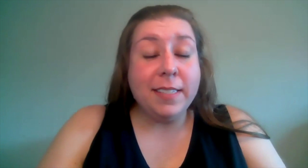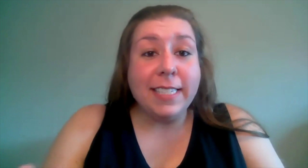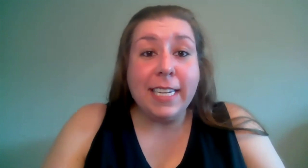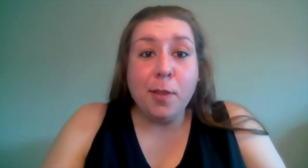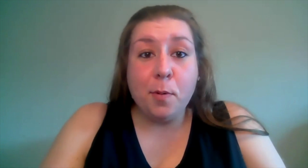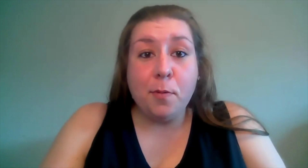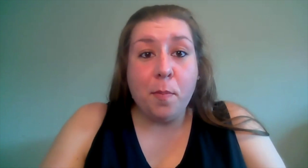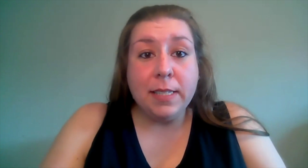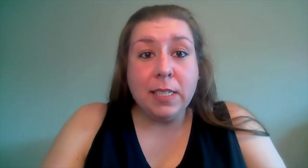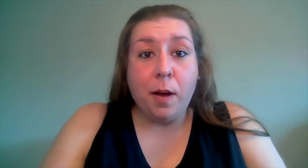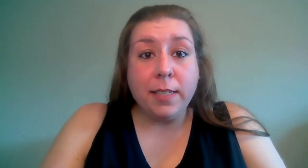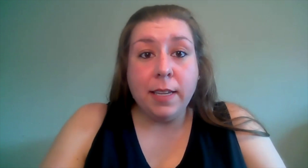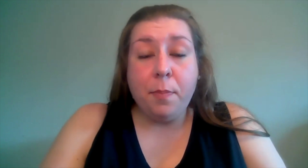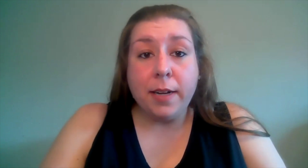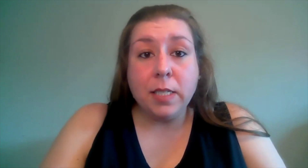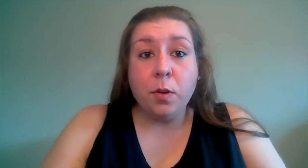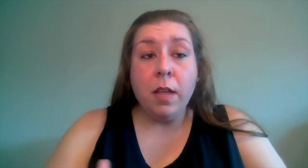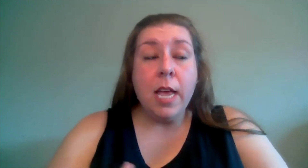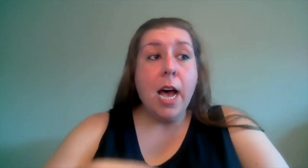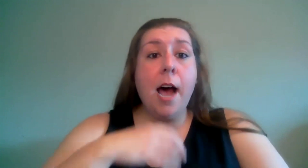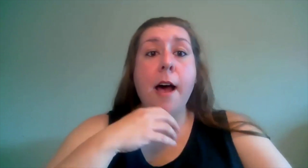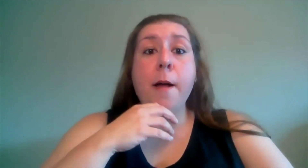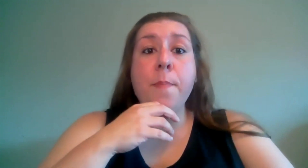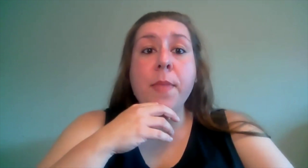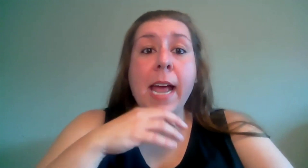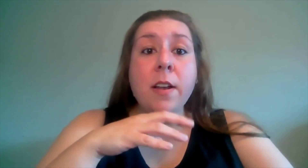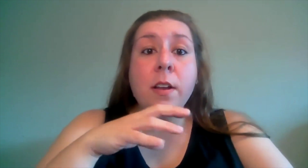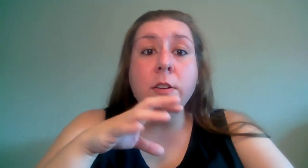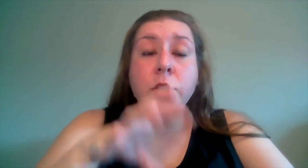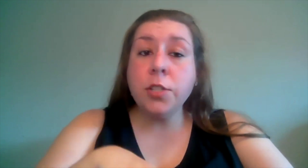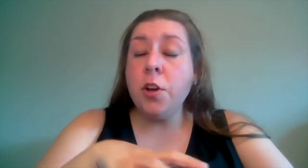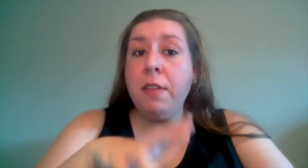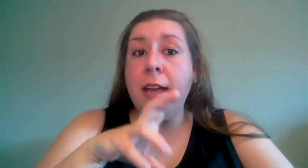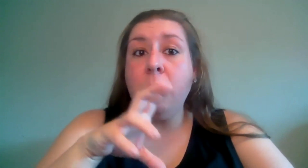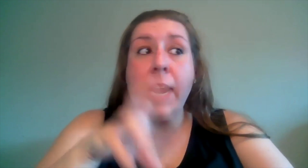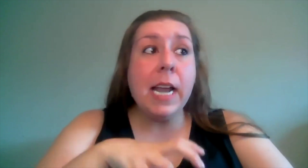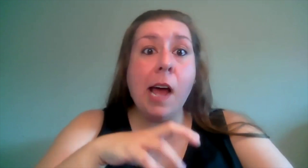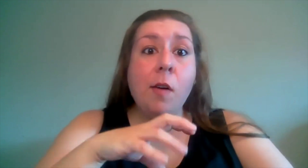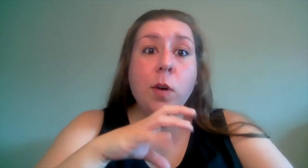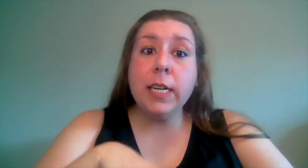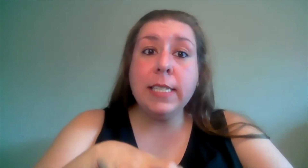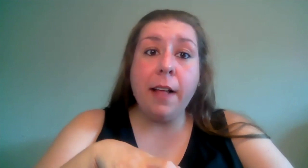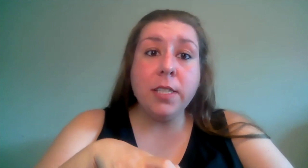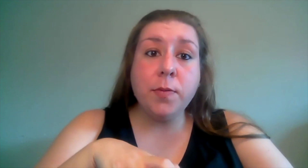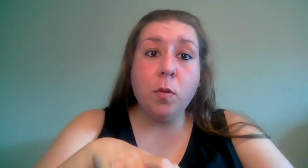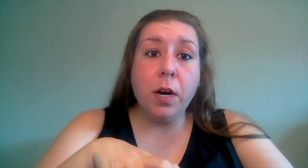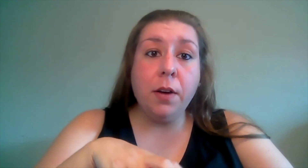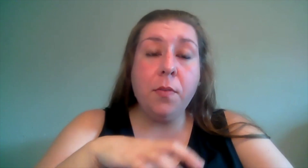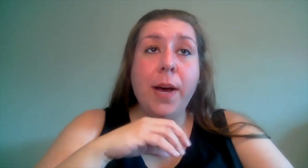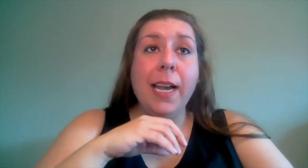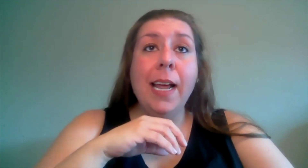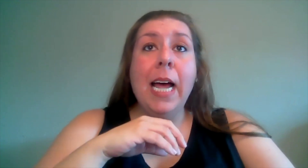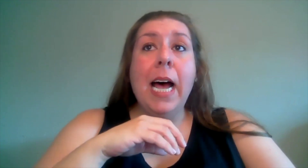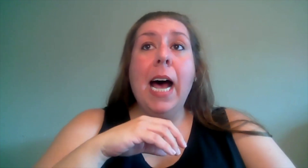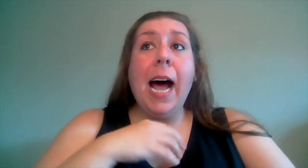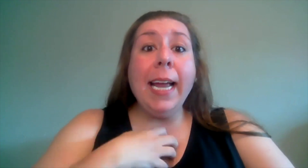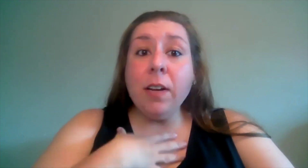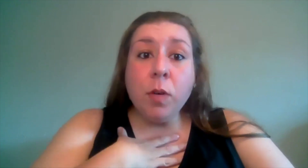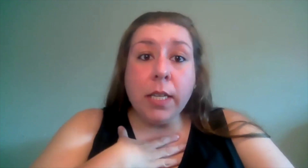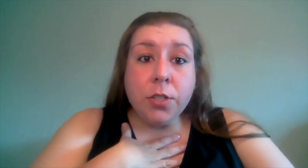see the performance as possible if possible um and just know that right now we're in dallas fort worth but i can really